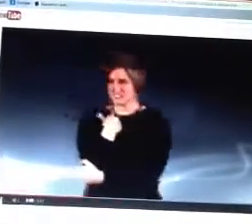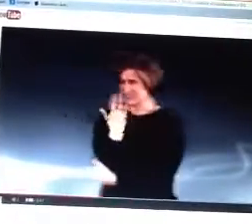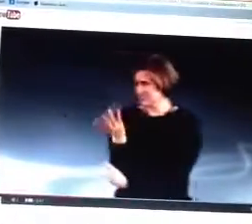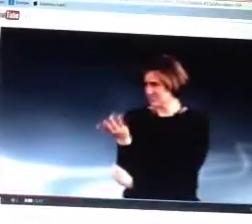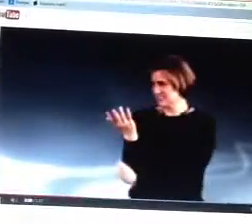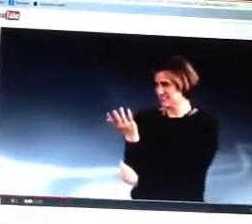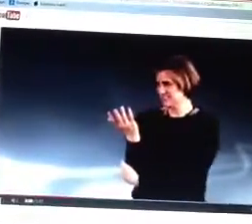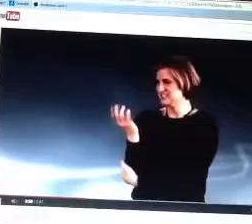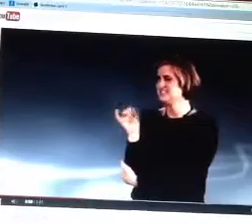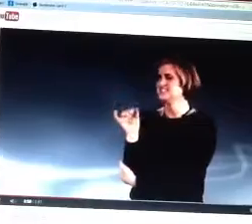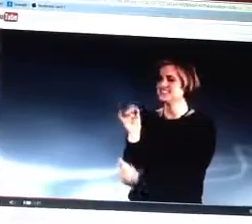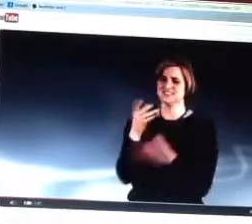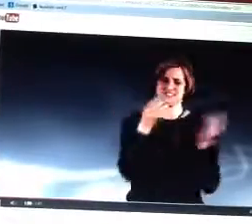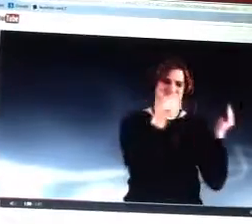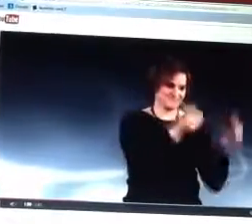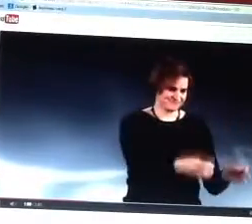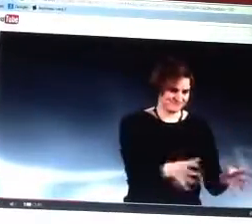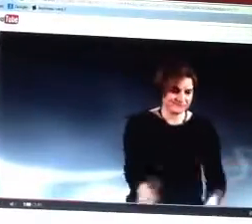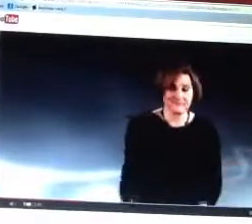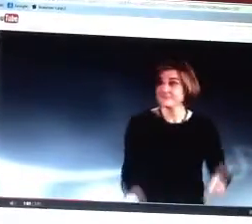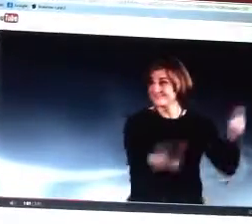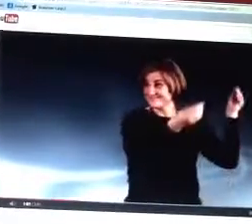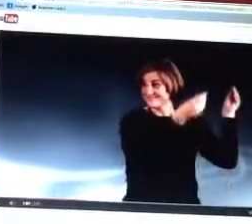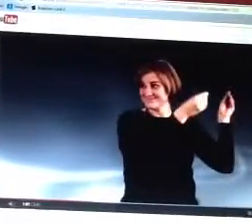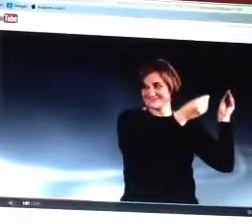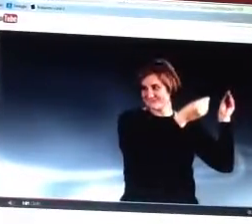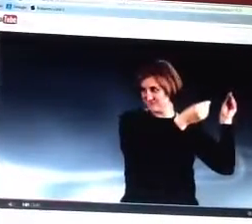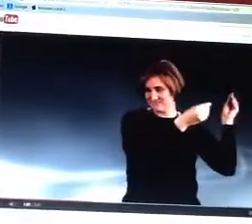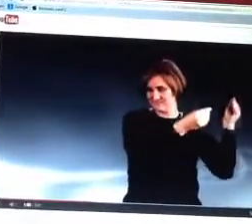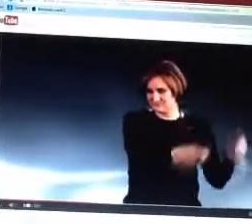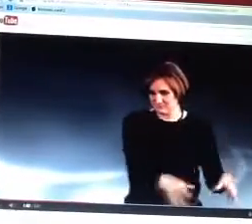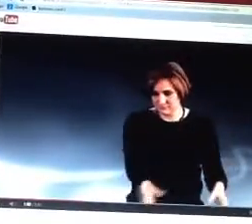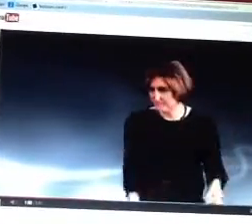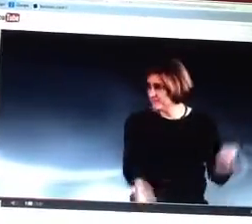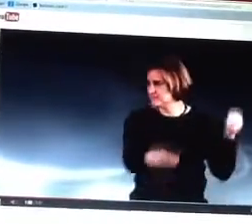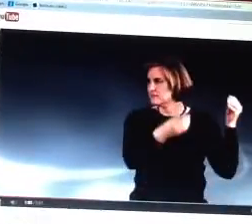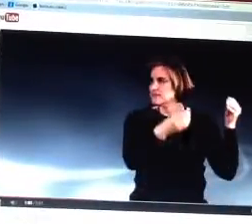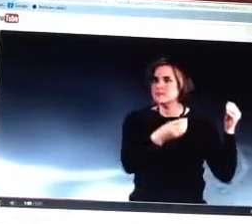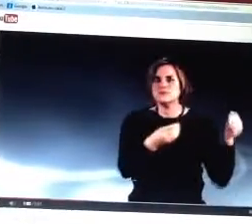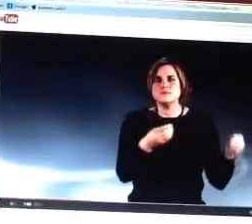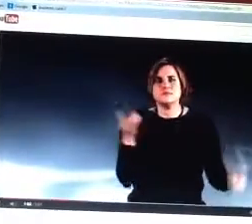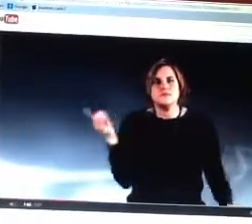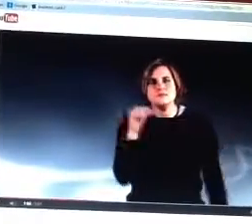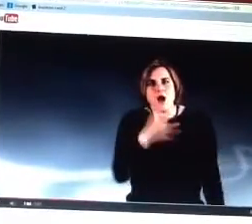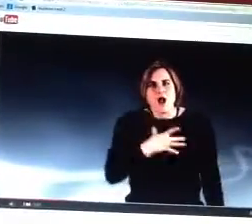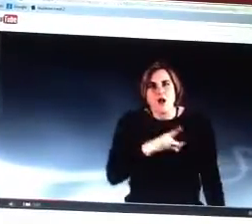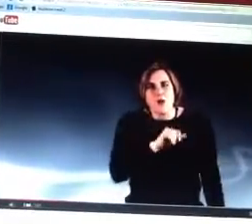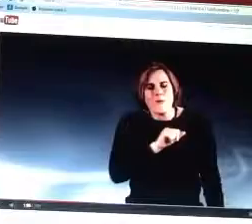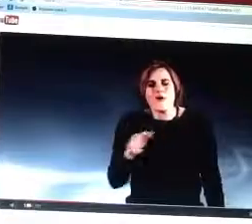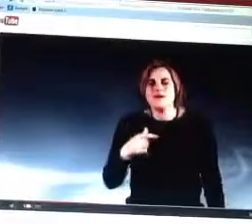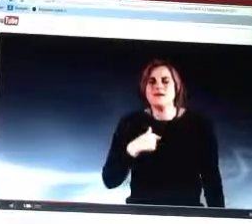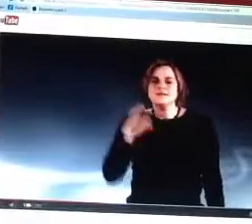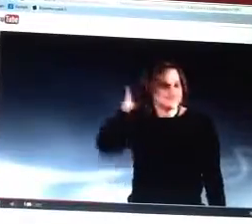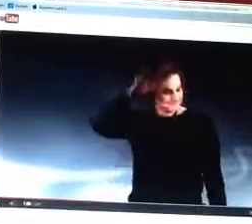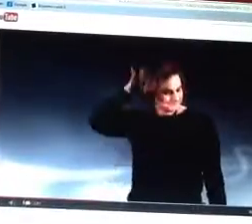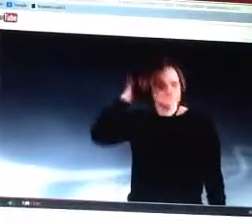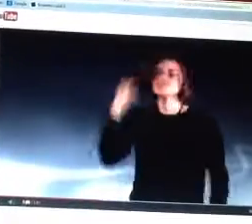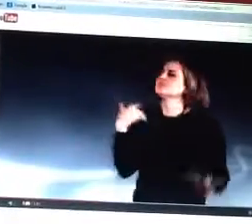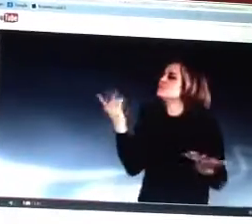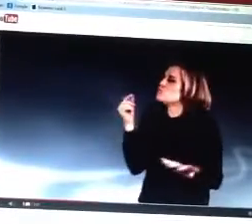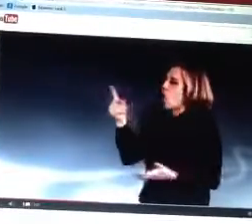Oh, honey, what do you think of this? Mmm, no, I don't like it. Okay, fine, I took it down. So, I put another picture up, and I put another one.